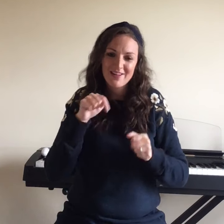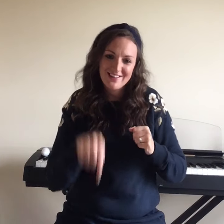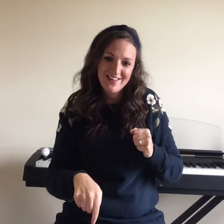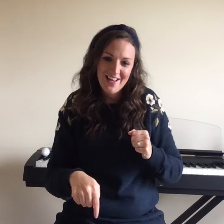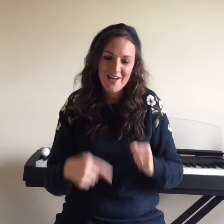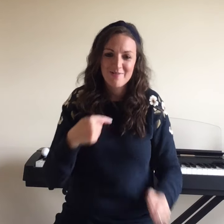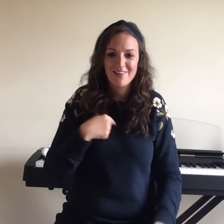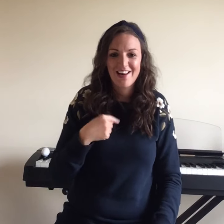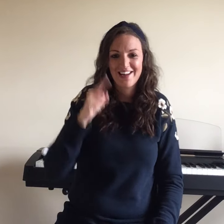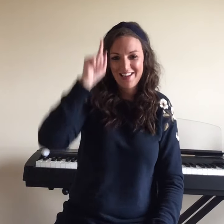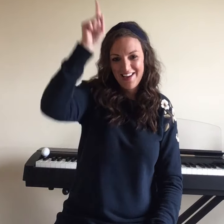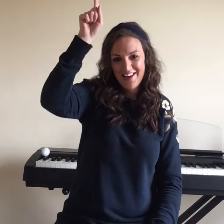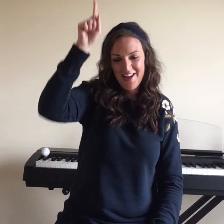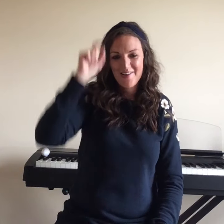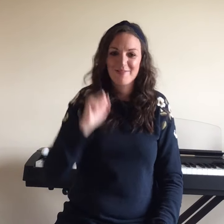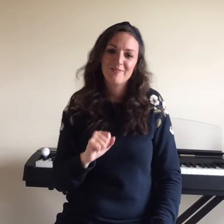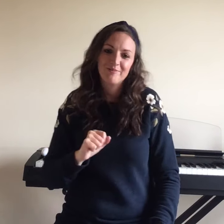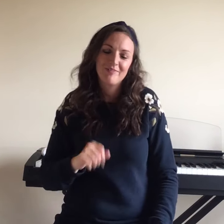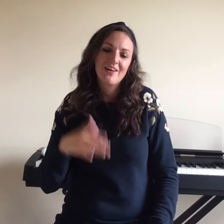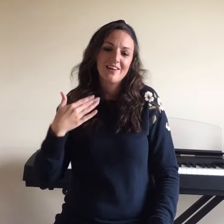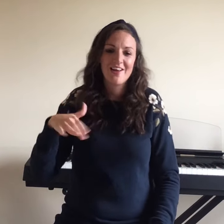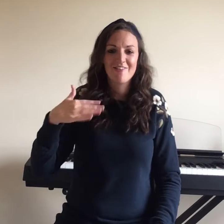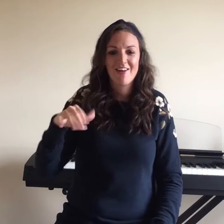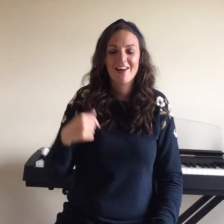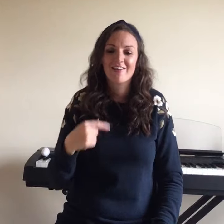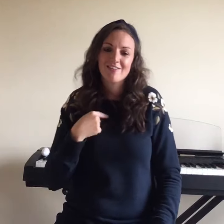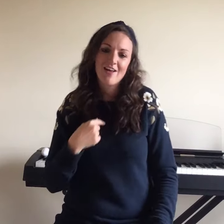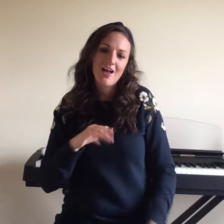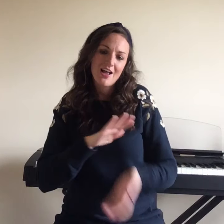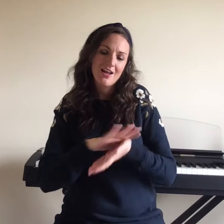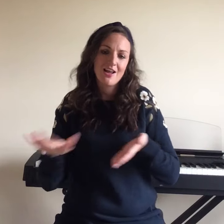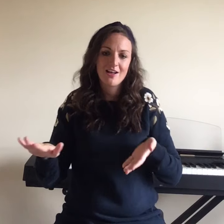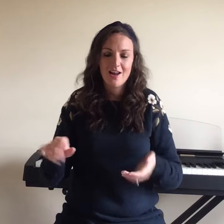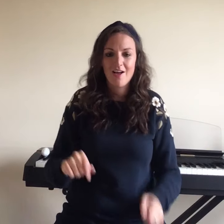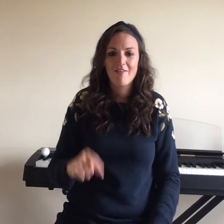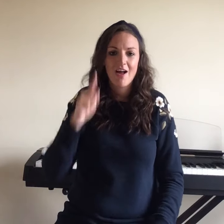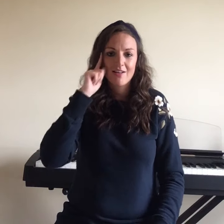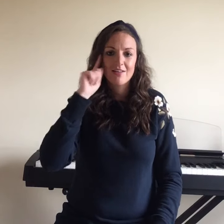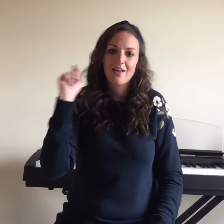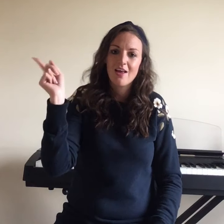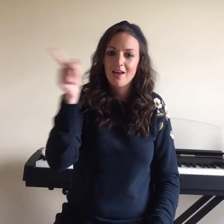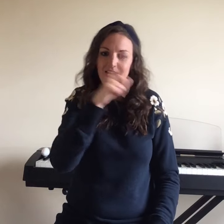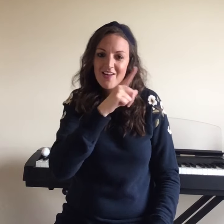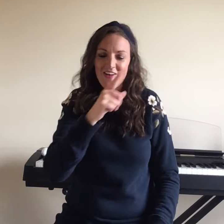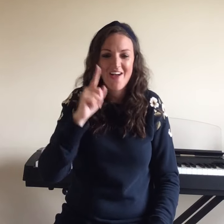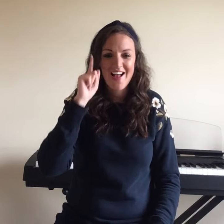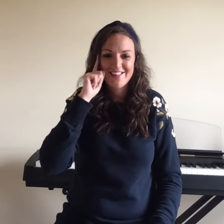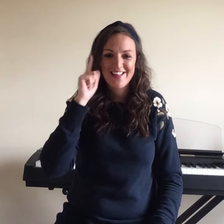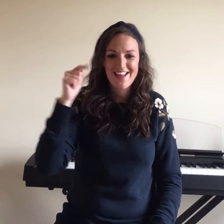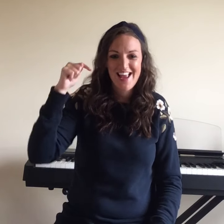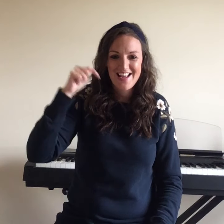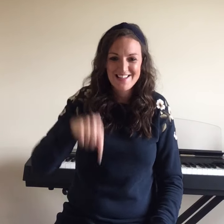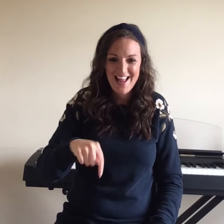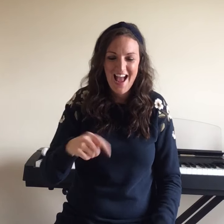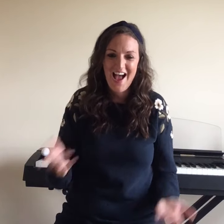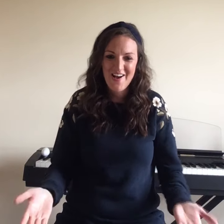me down but I got up. Get ready cause I've had enough. I see it all. I see it now.